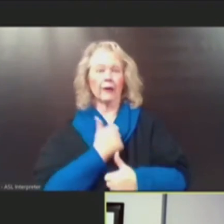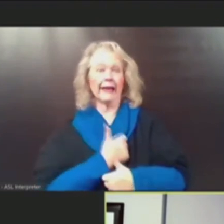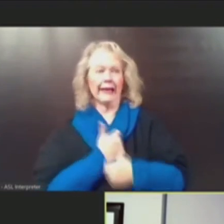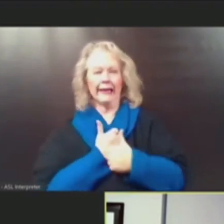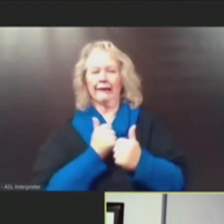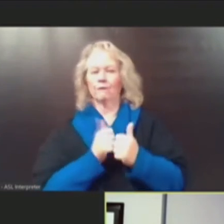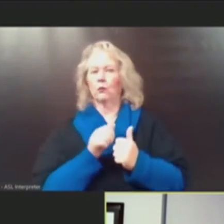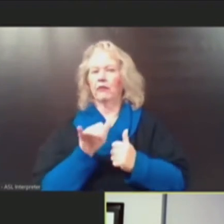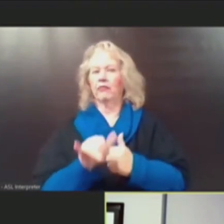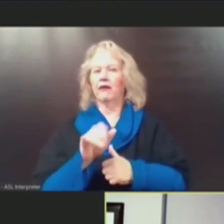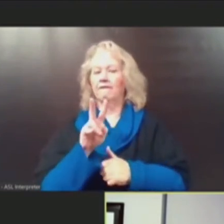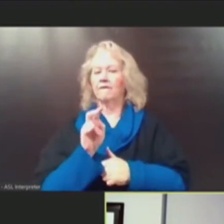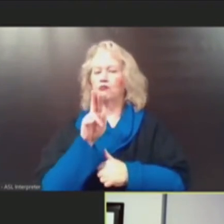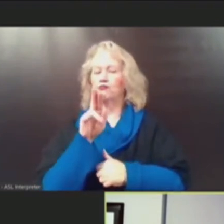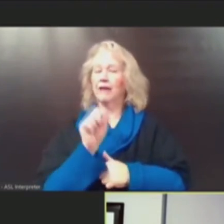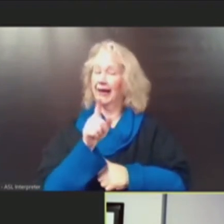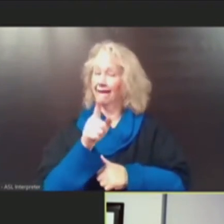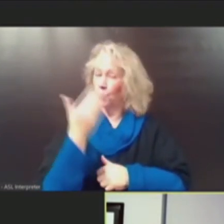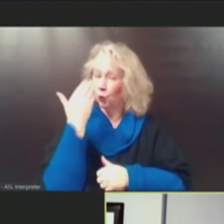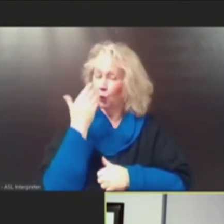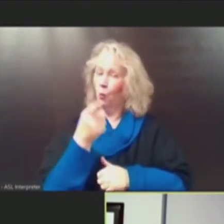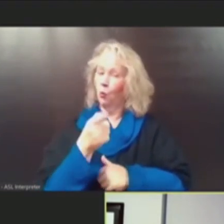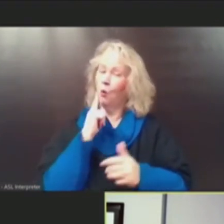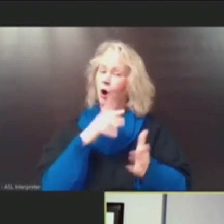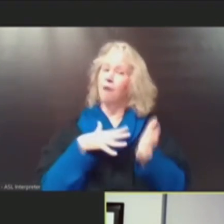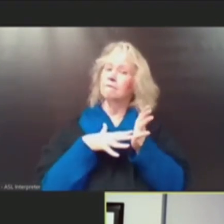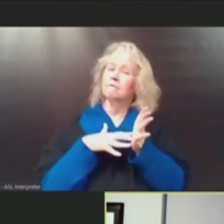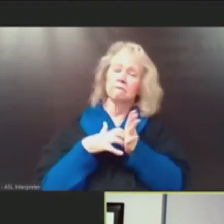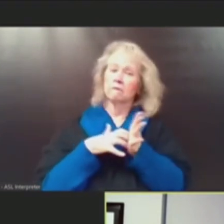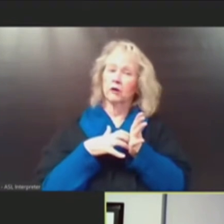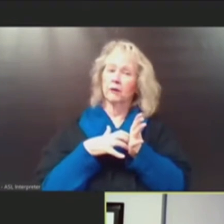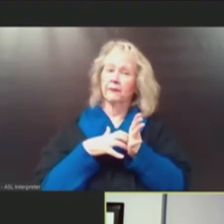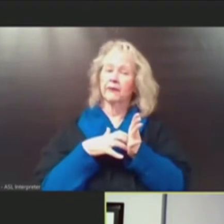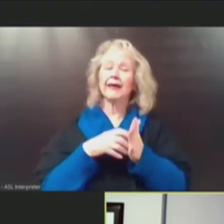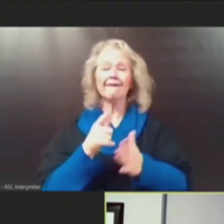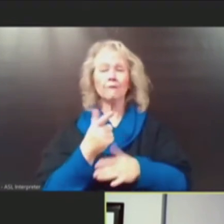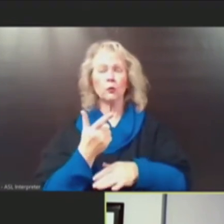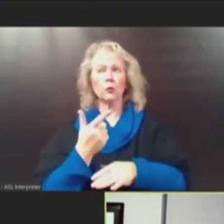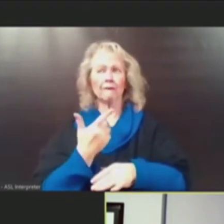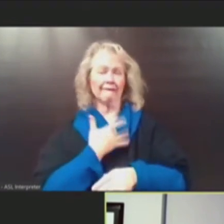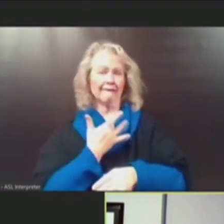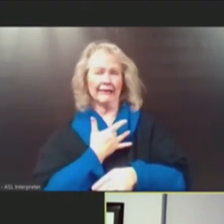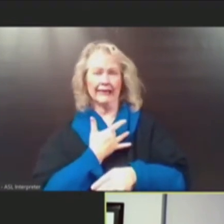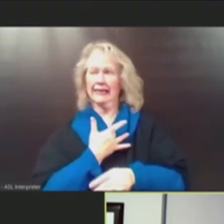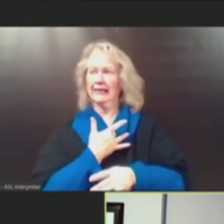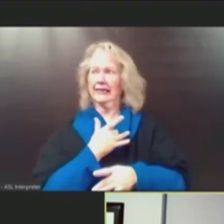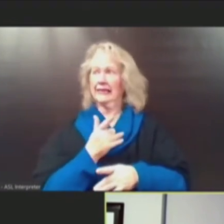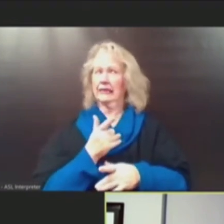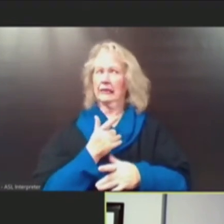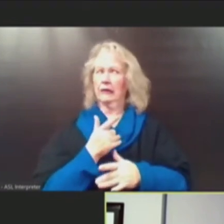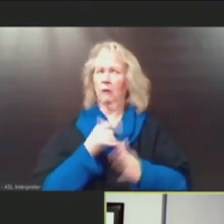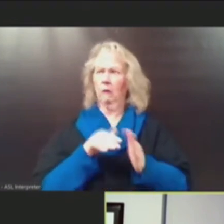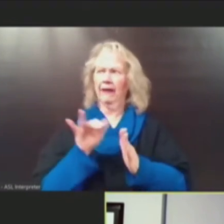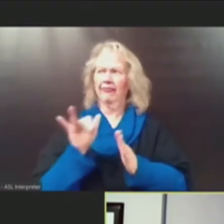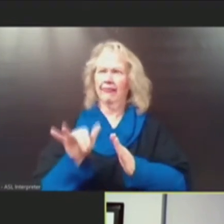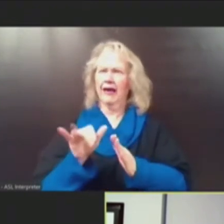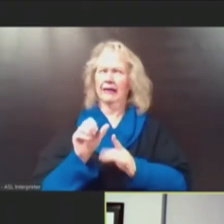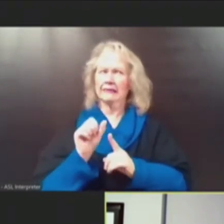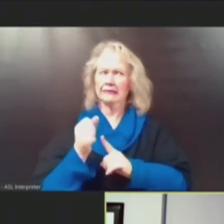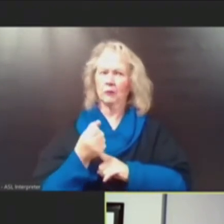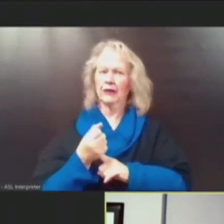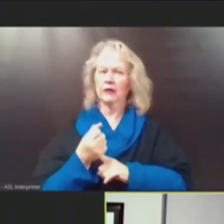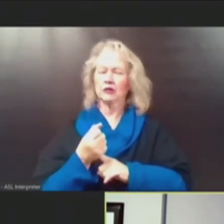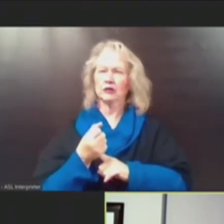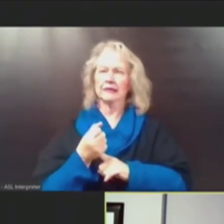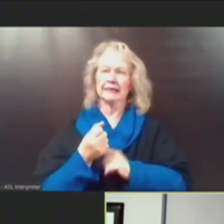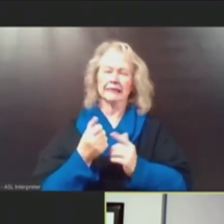If you know that you are vulnerable, if you think that you are going into a setting where you